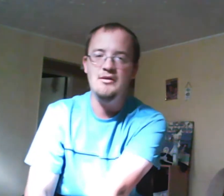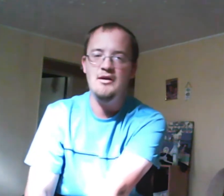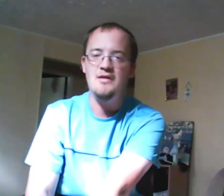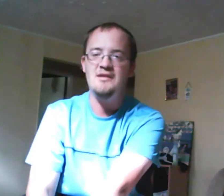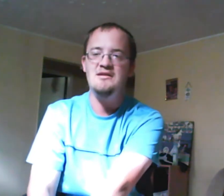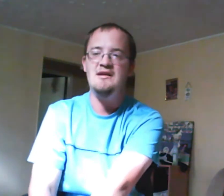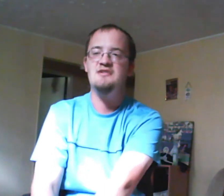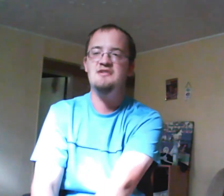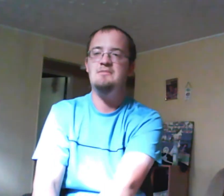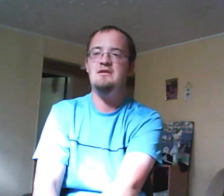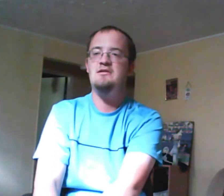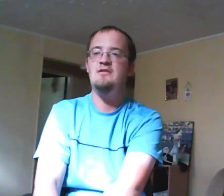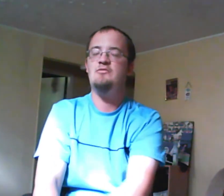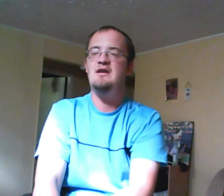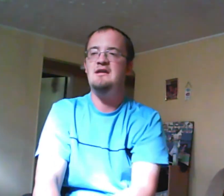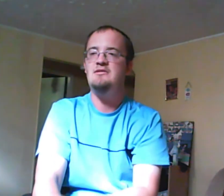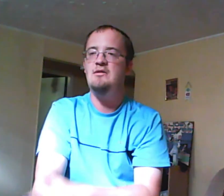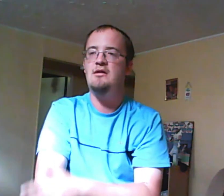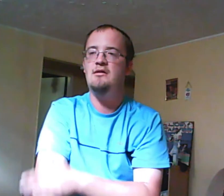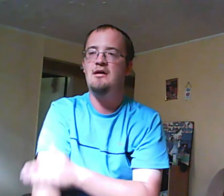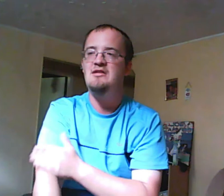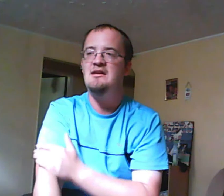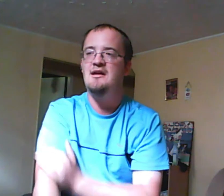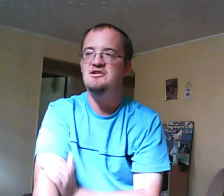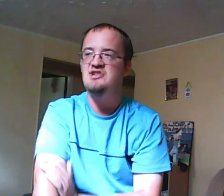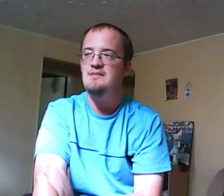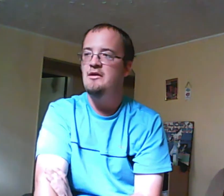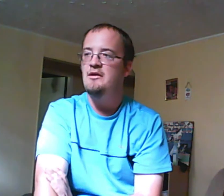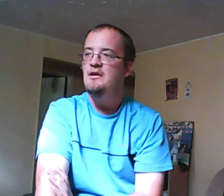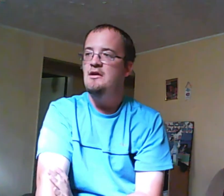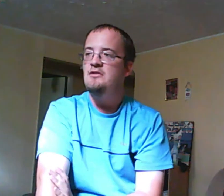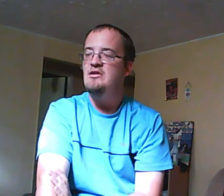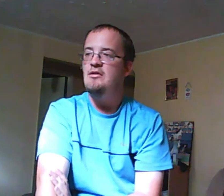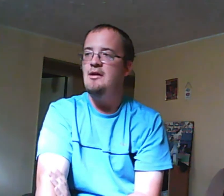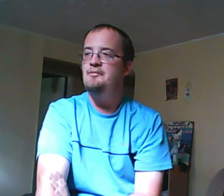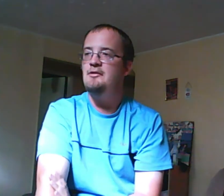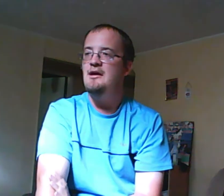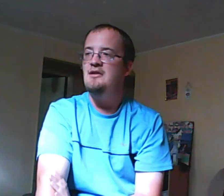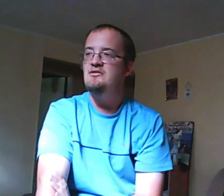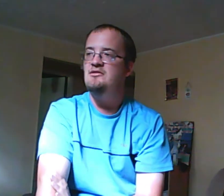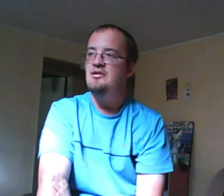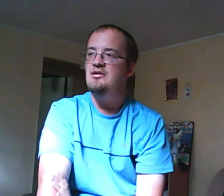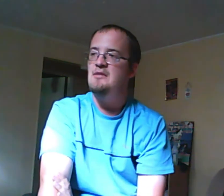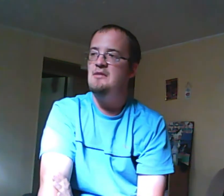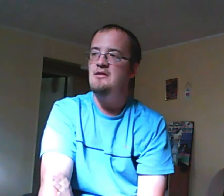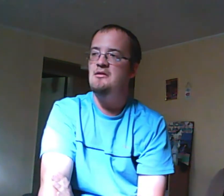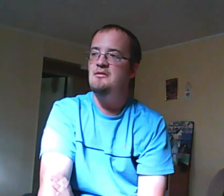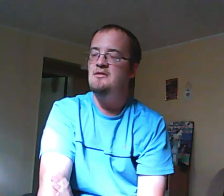-I-D-I-N-G but no it's writing W-R-I-T-I-N-G to Europe to be a writer and all that